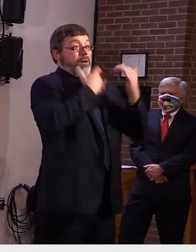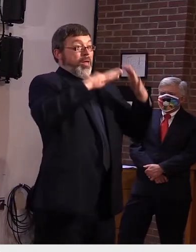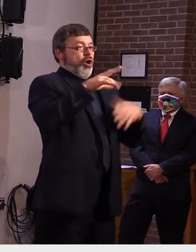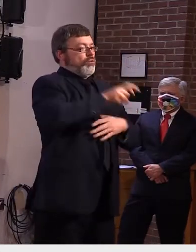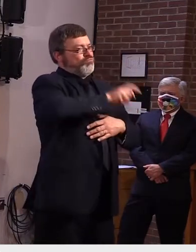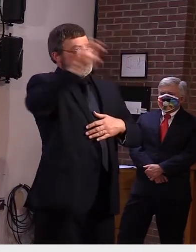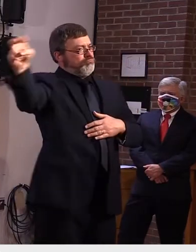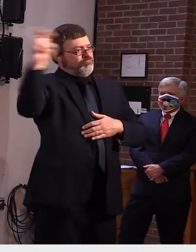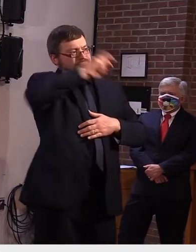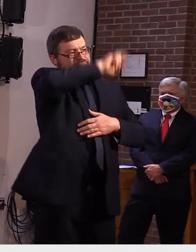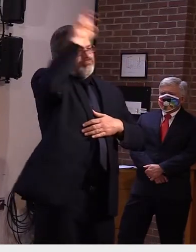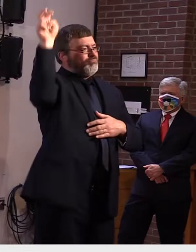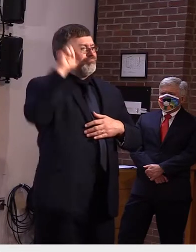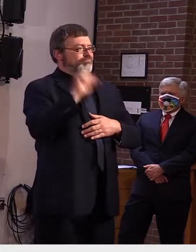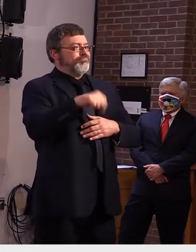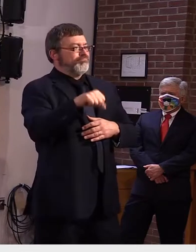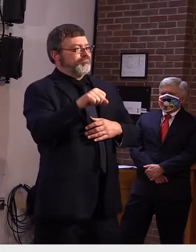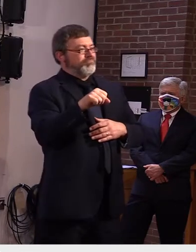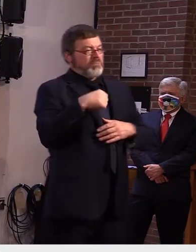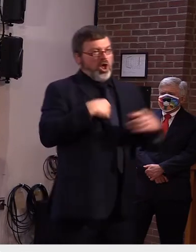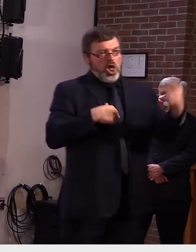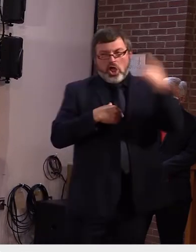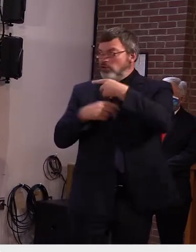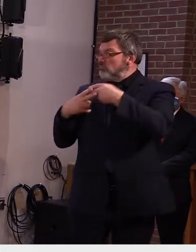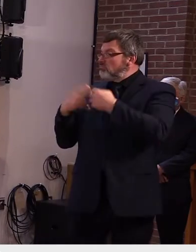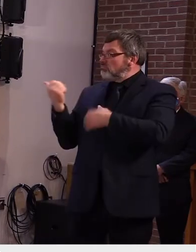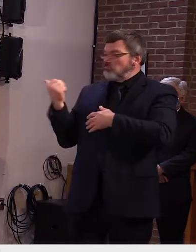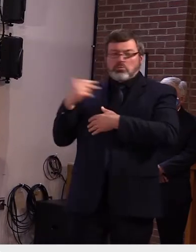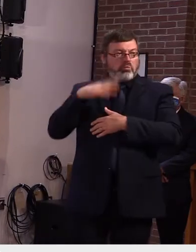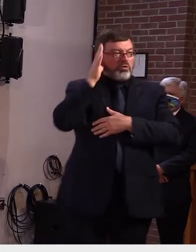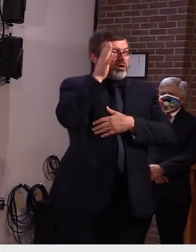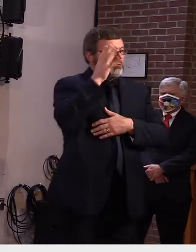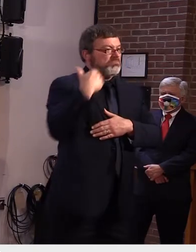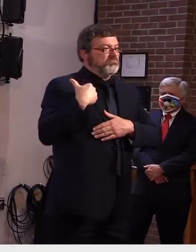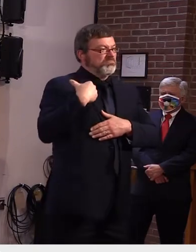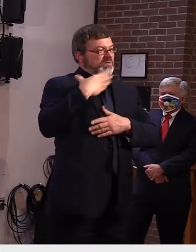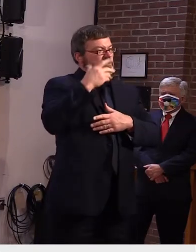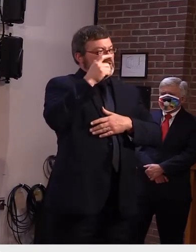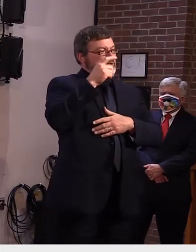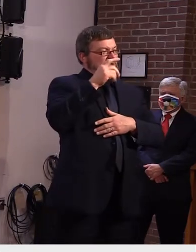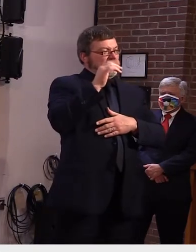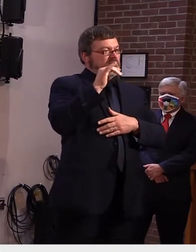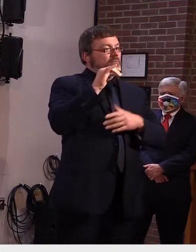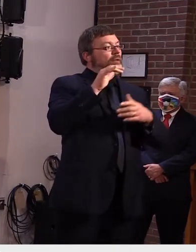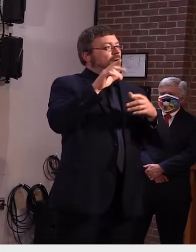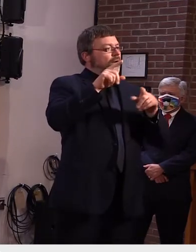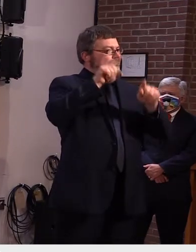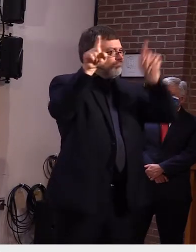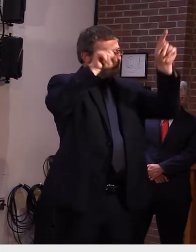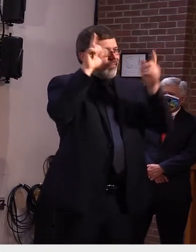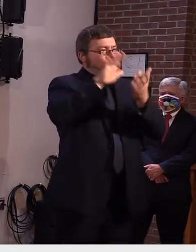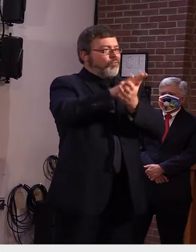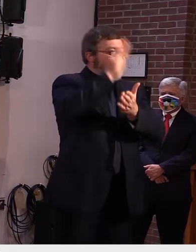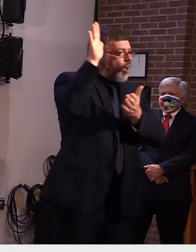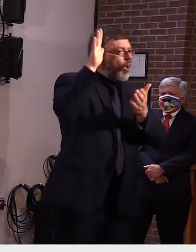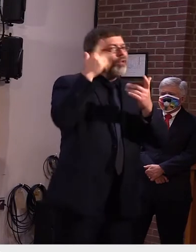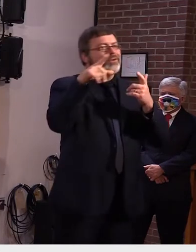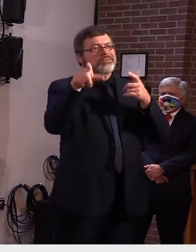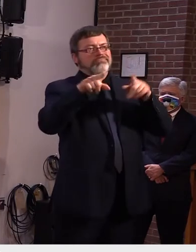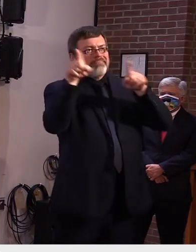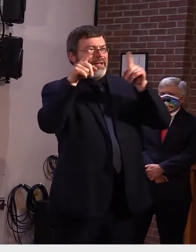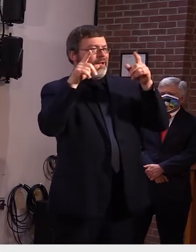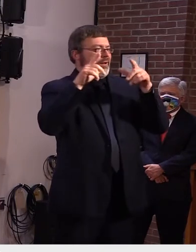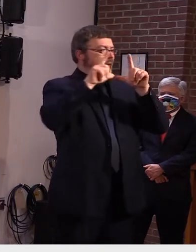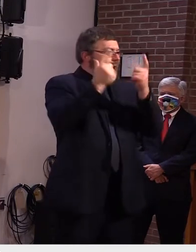schools a college and some workplaces that have had a case or in one case two cases that um